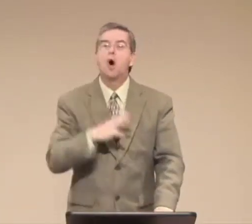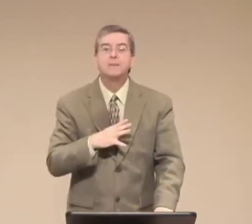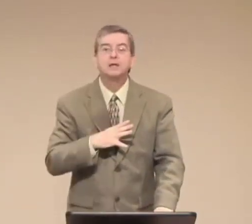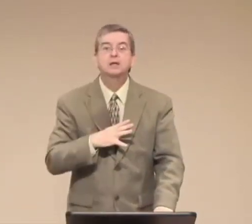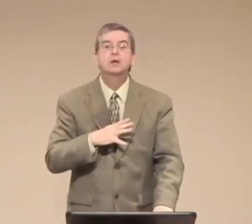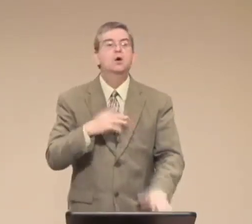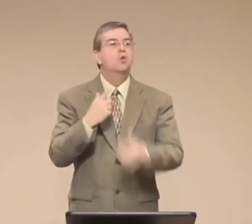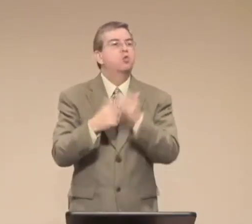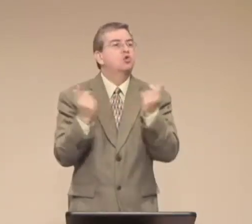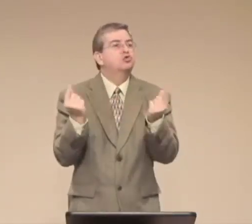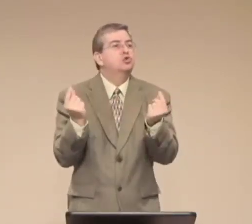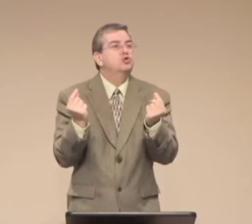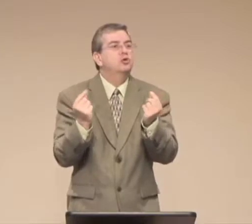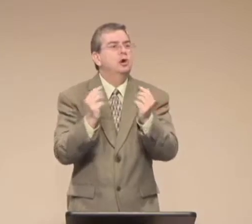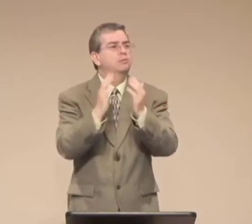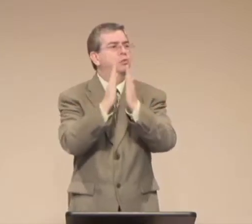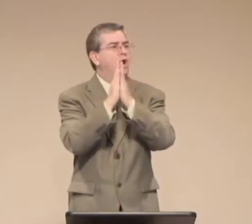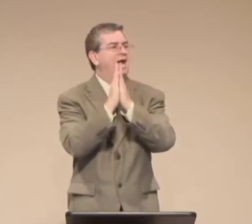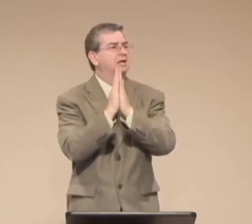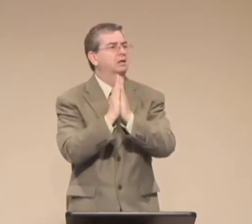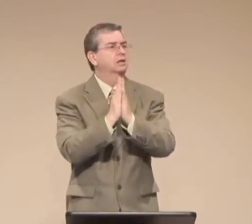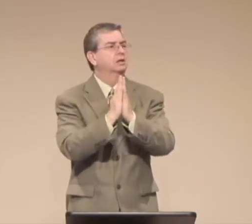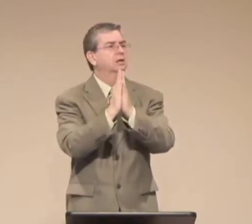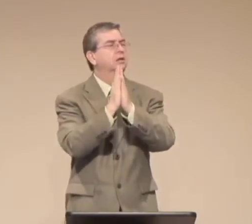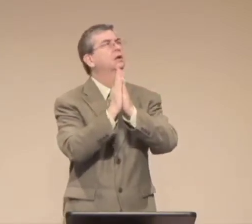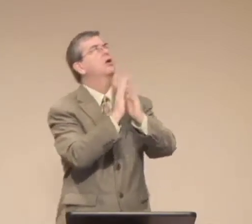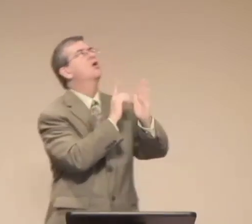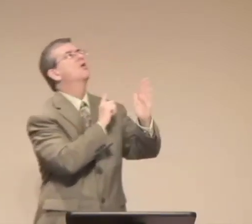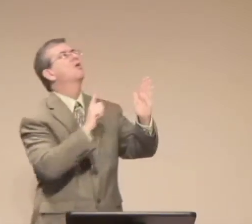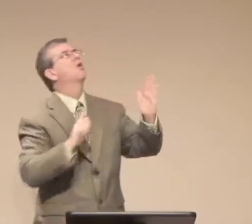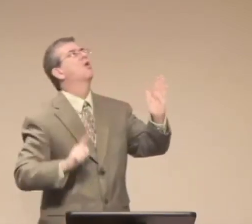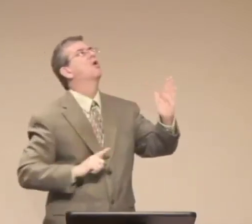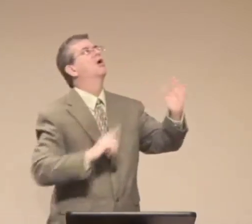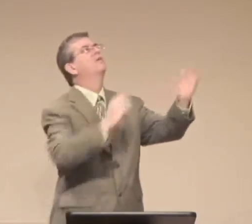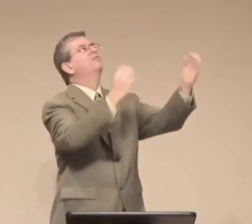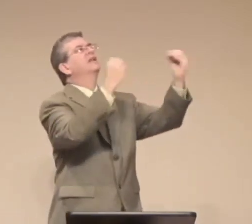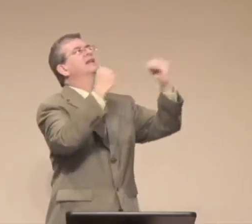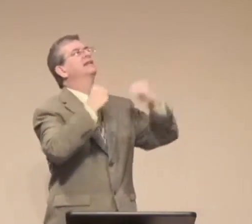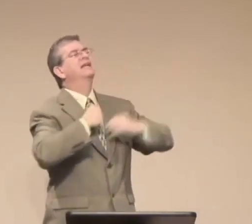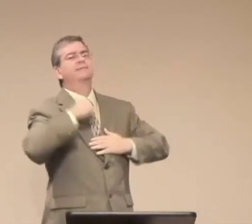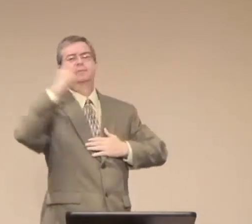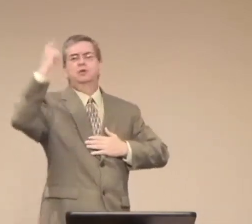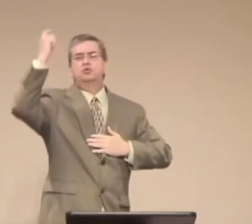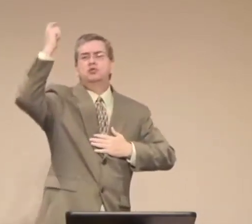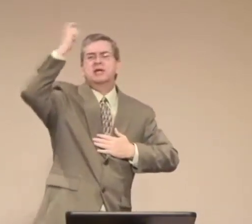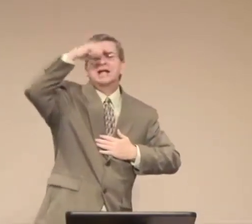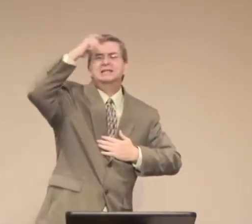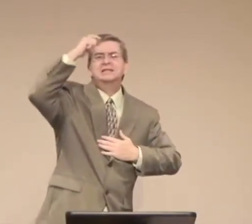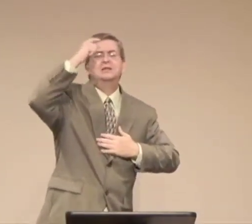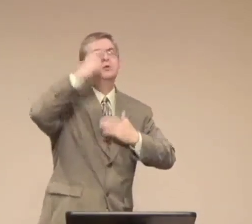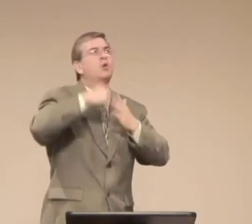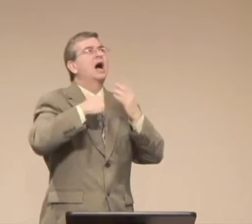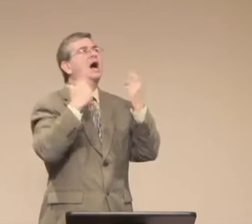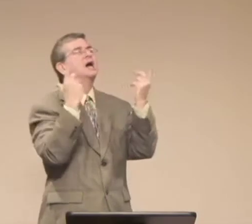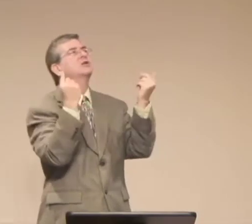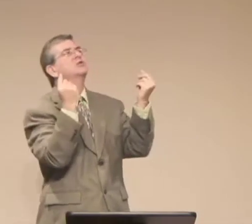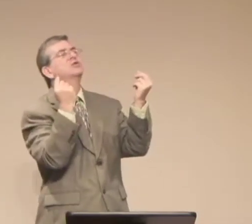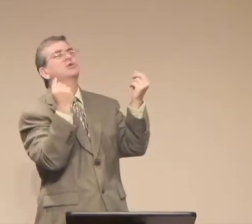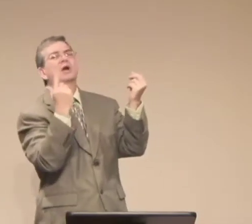That is not the answer. You take your problems before the Lord. Ask the